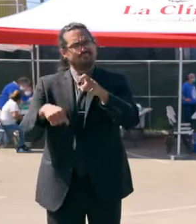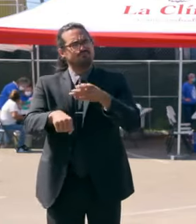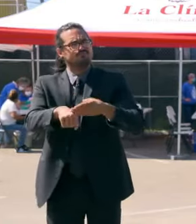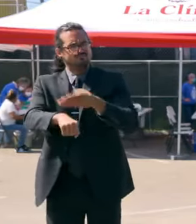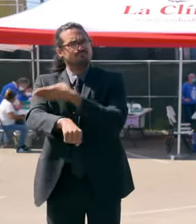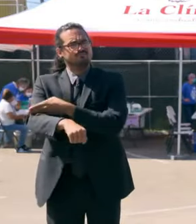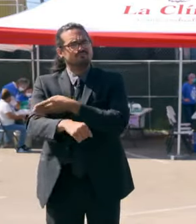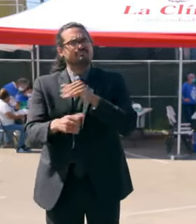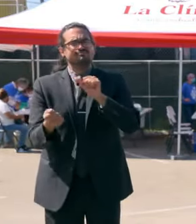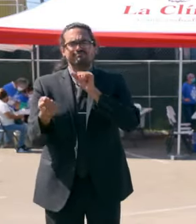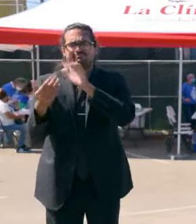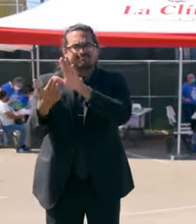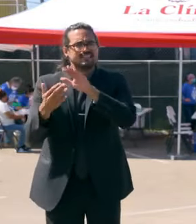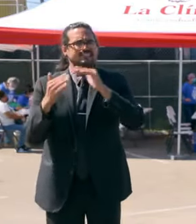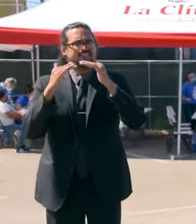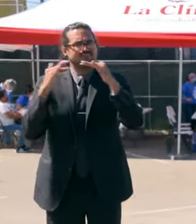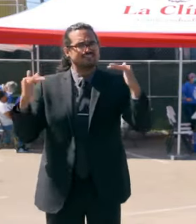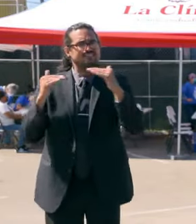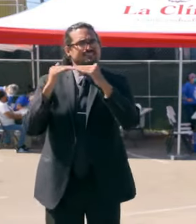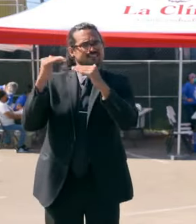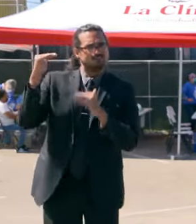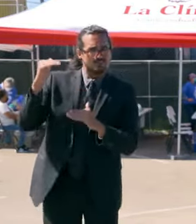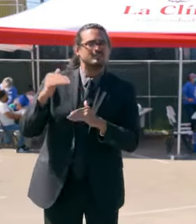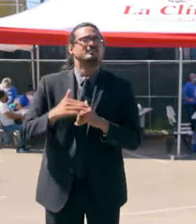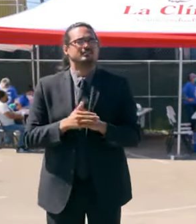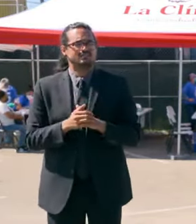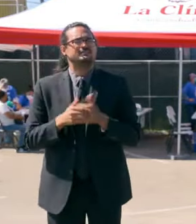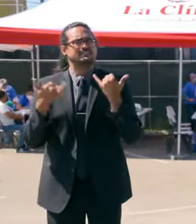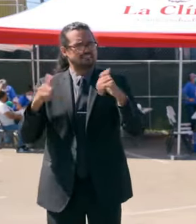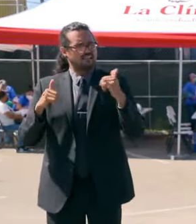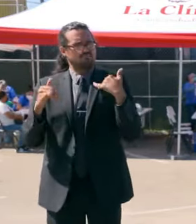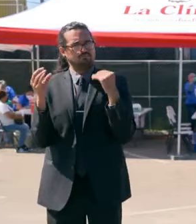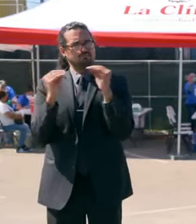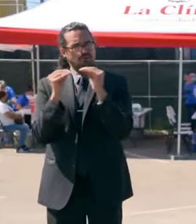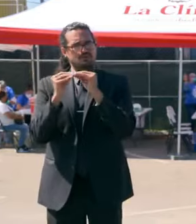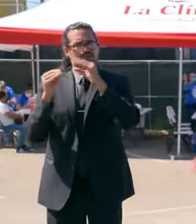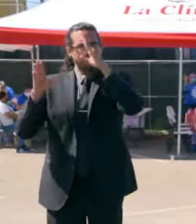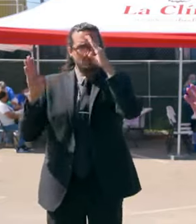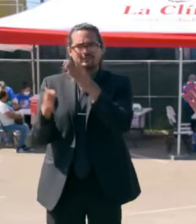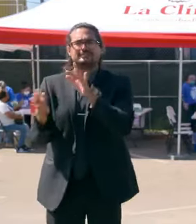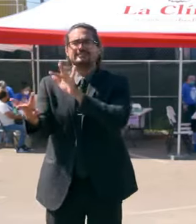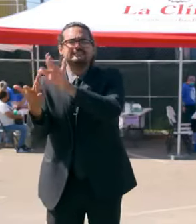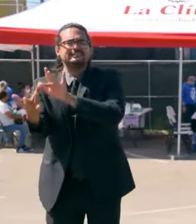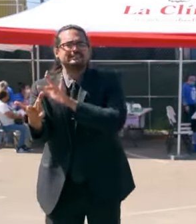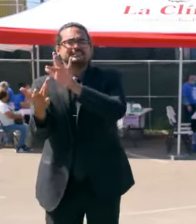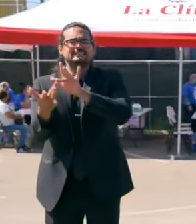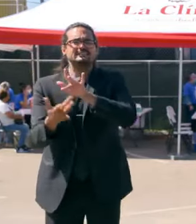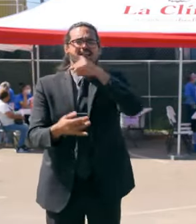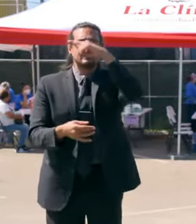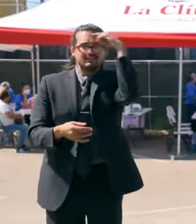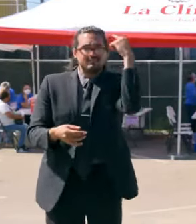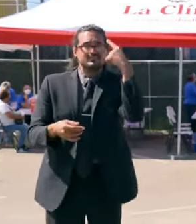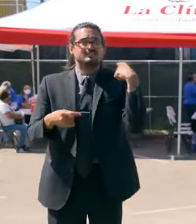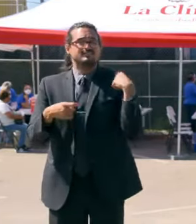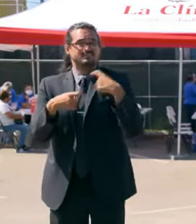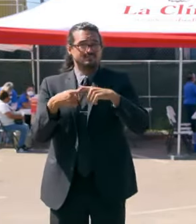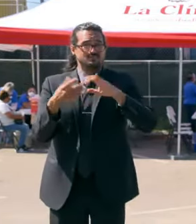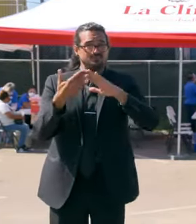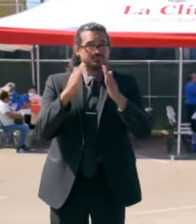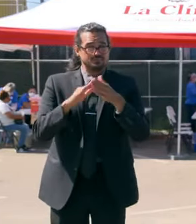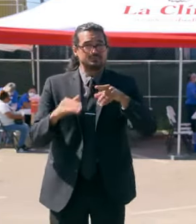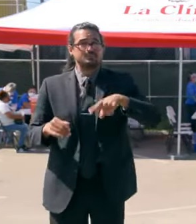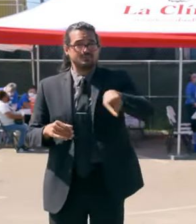was saying we still have work to do in the Latino community, the African-American community, and what we refer to in California as the Healthy